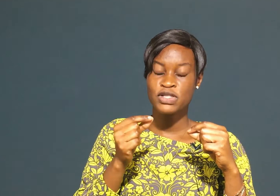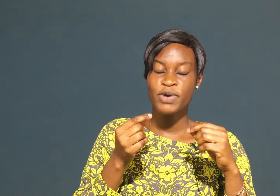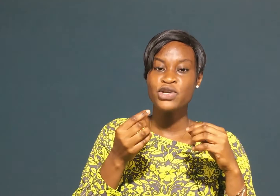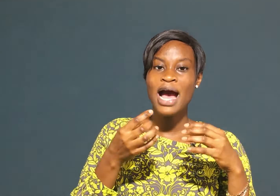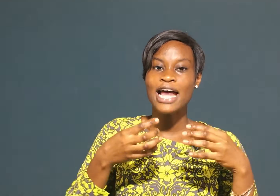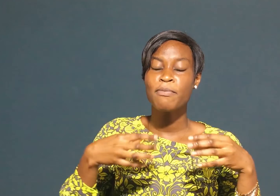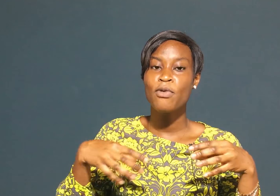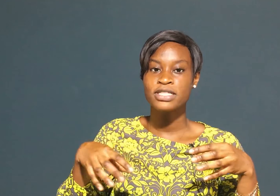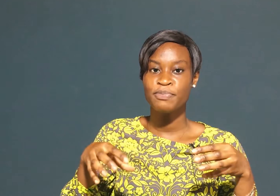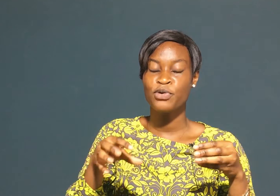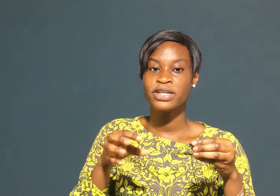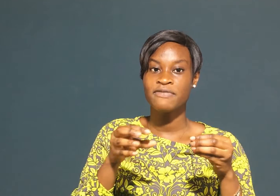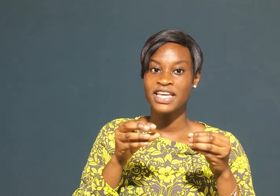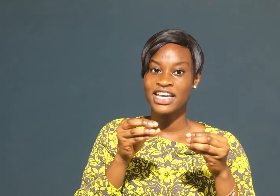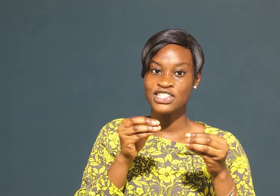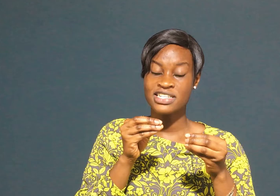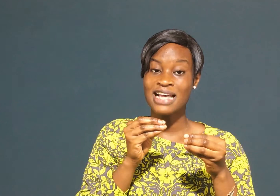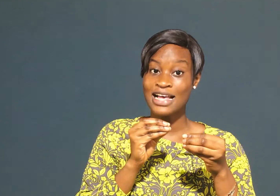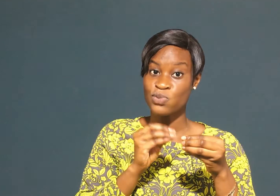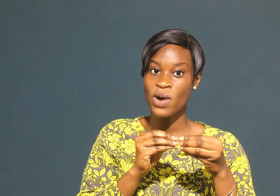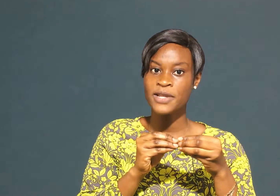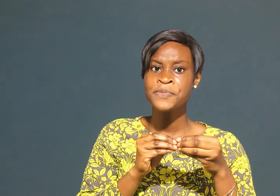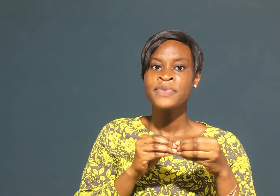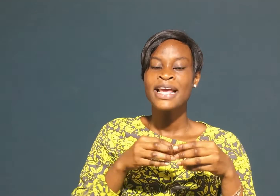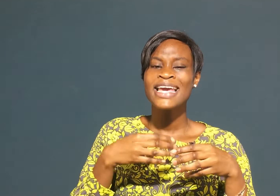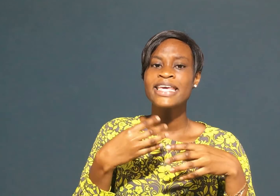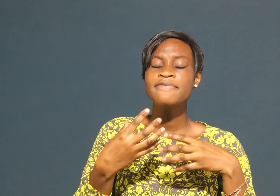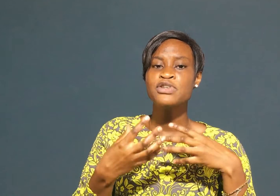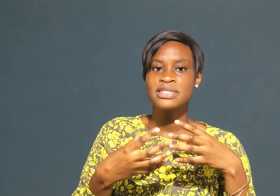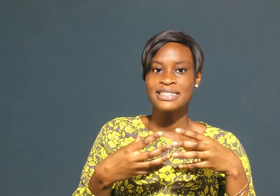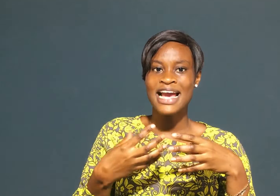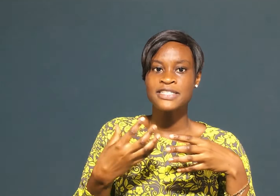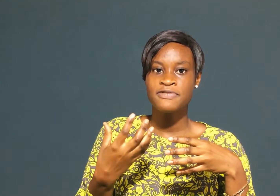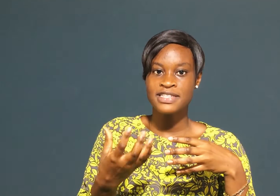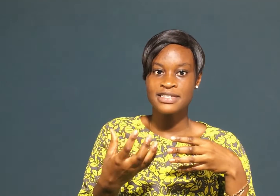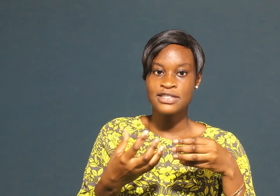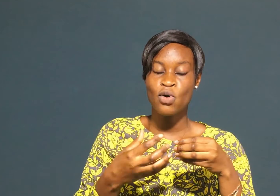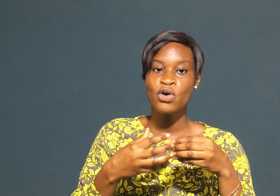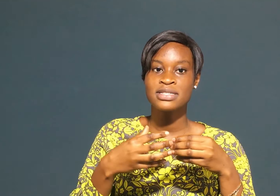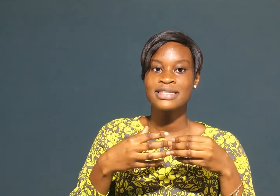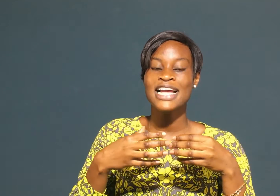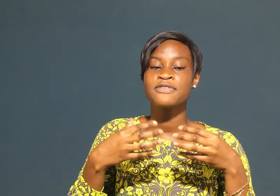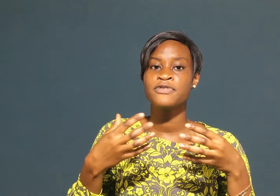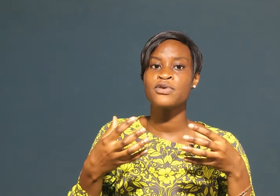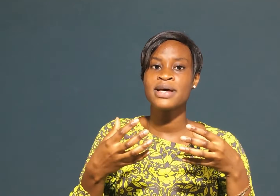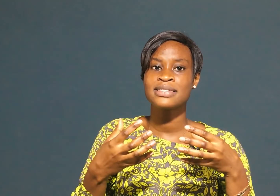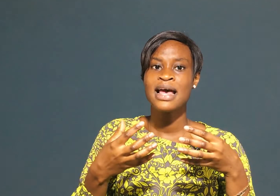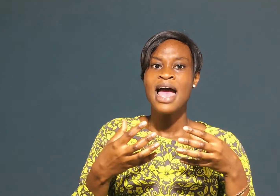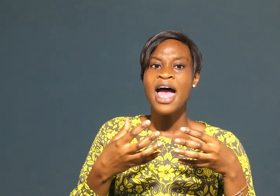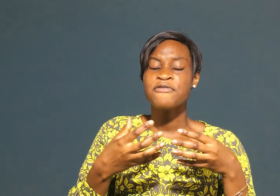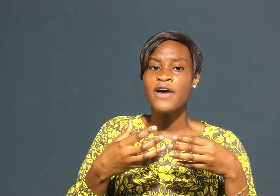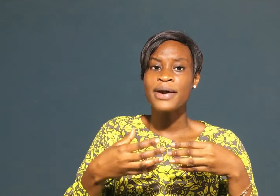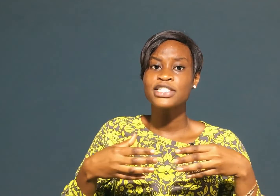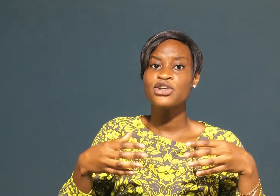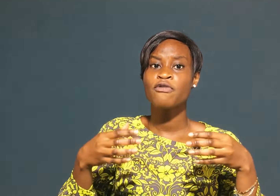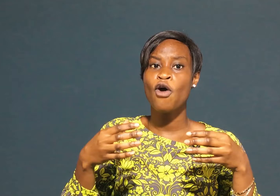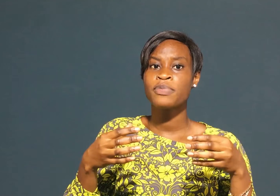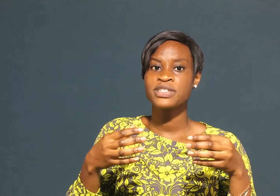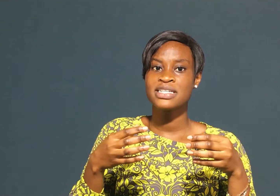when you add multiple navigations as one it gives your site visitors or your site viewers a variety of options